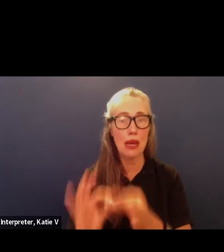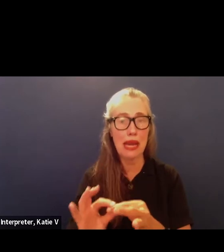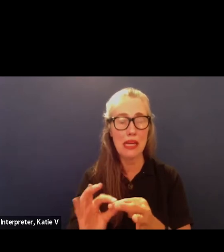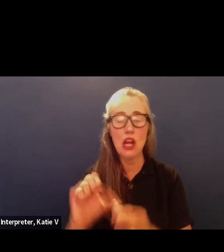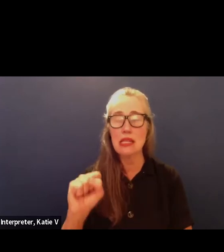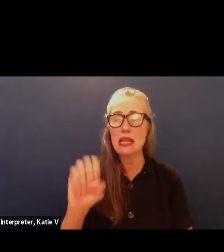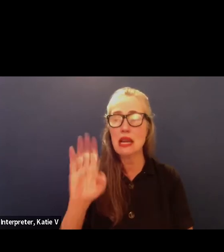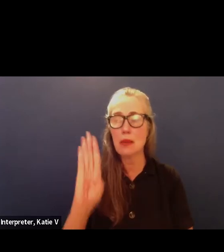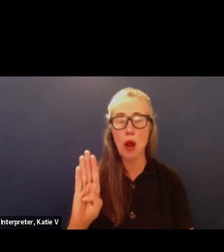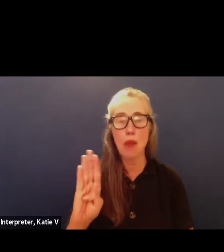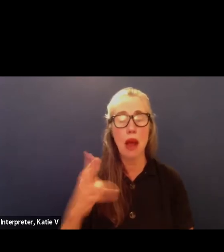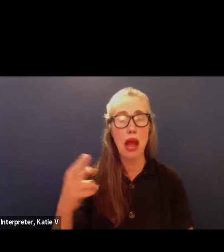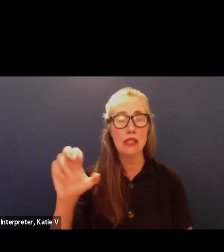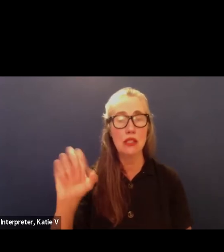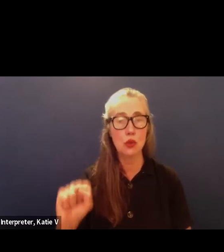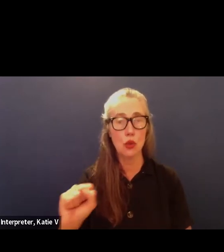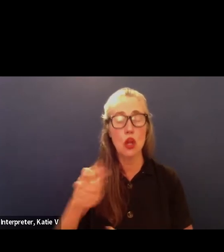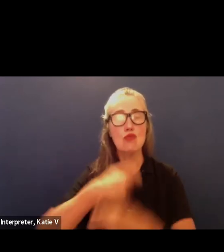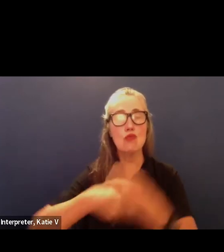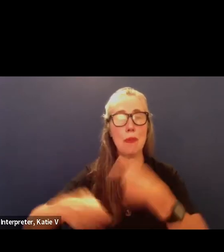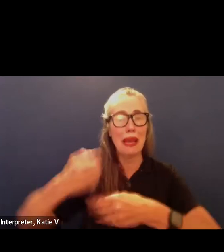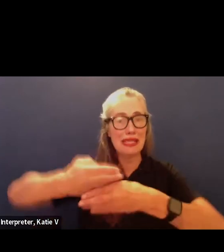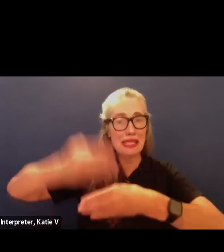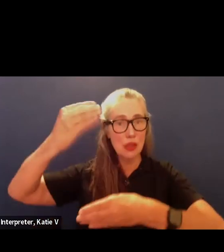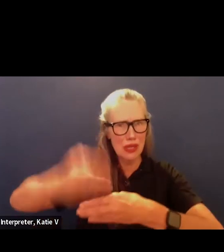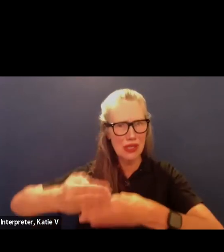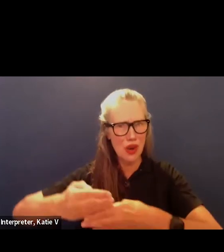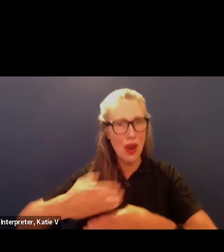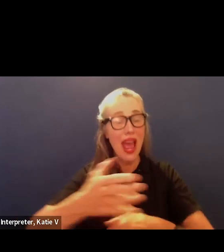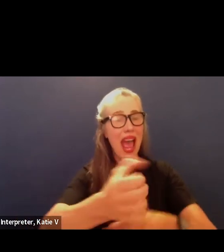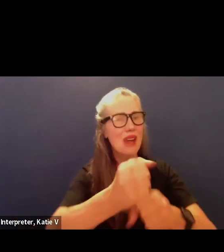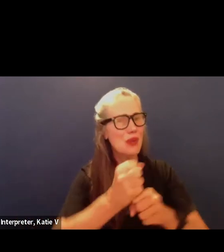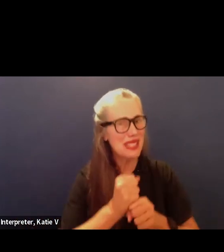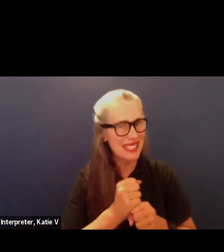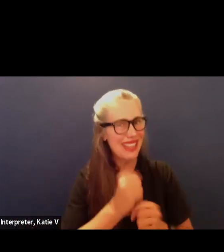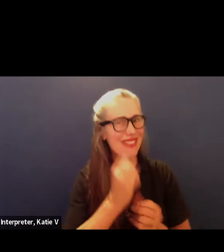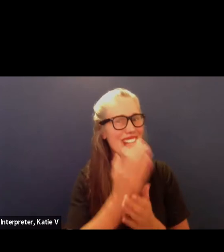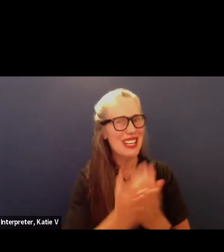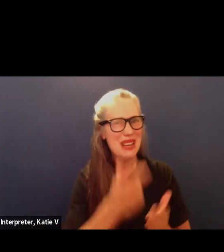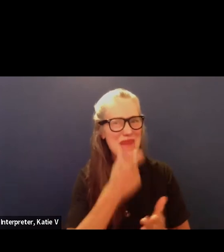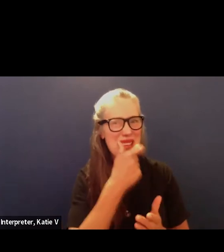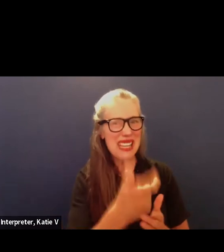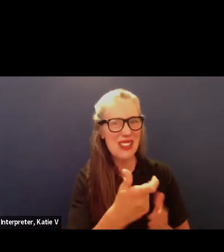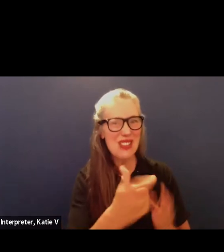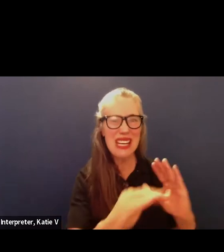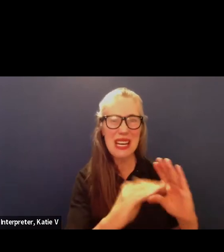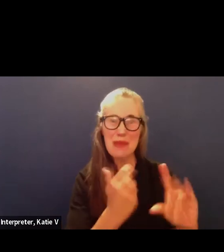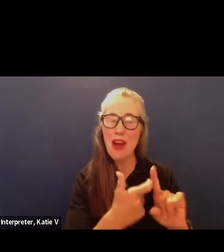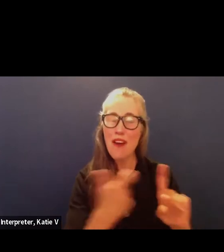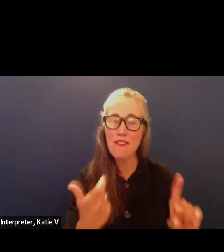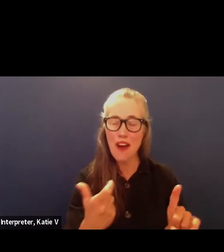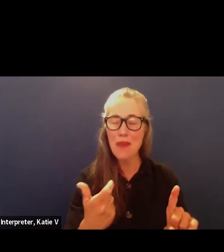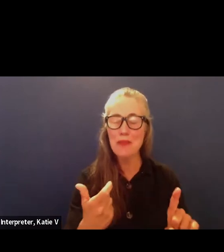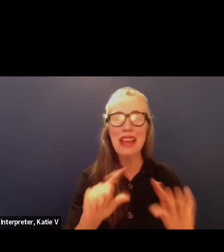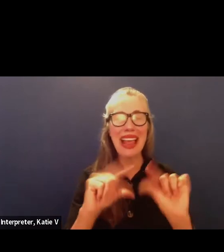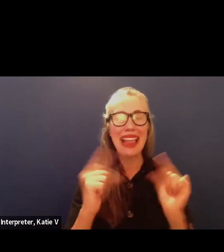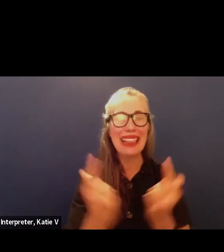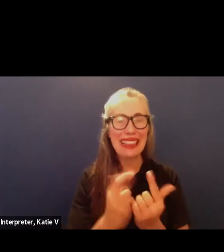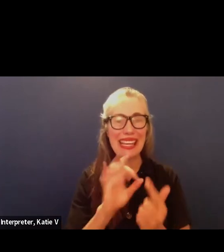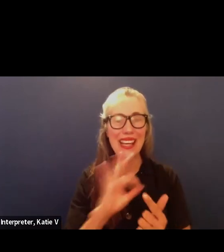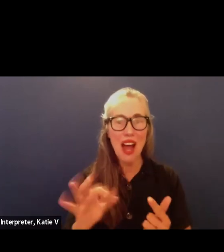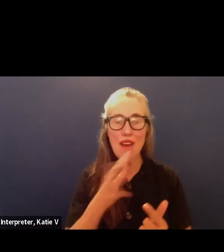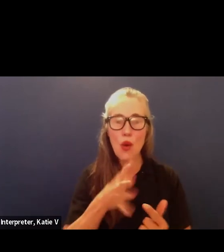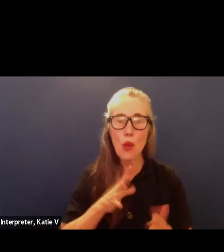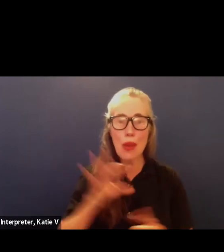replacement we also received very interesting emails uh informational only from the league of women voters from girls inc